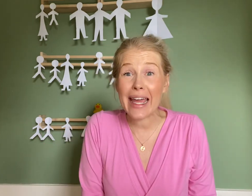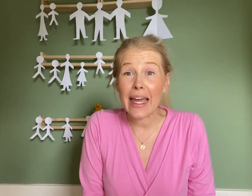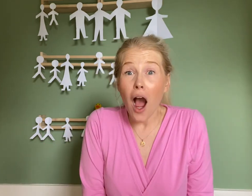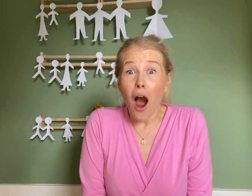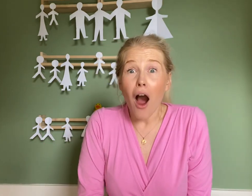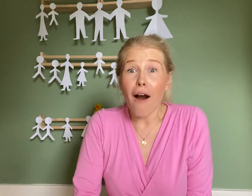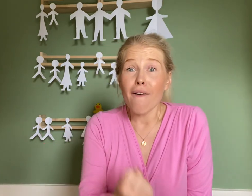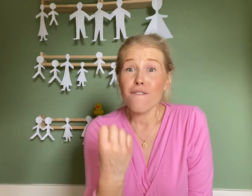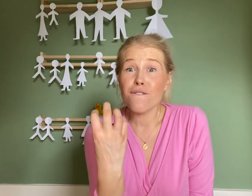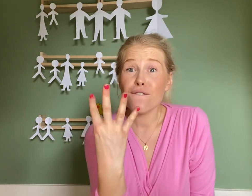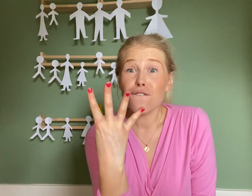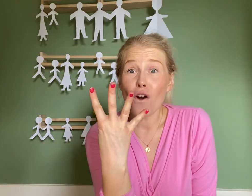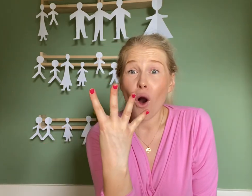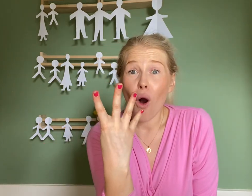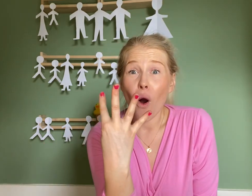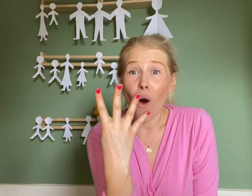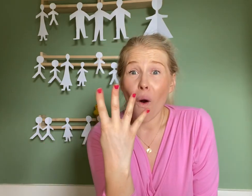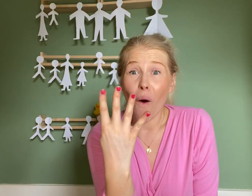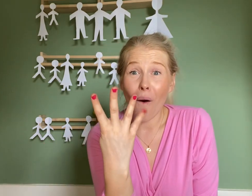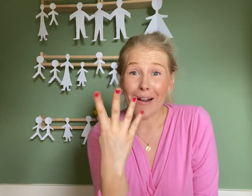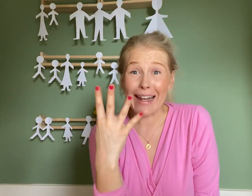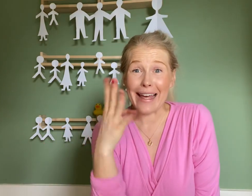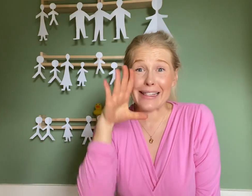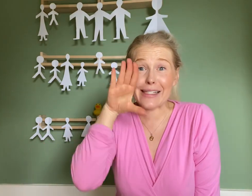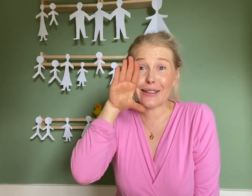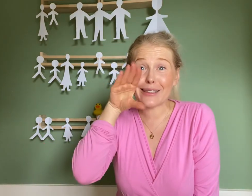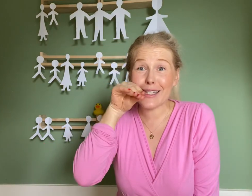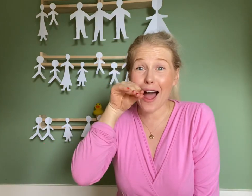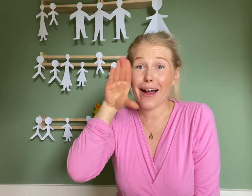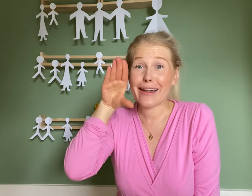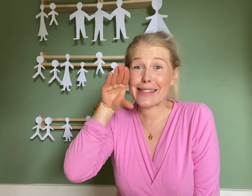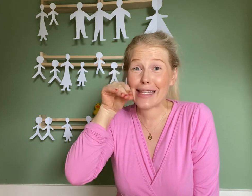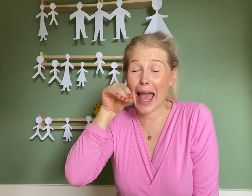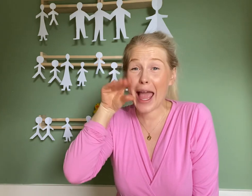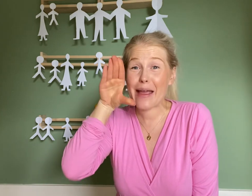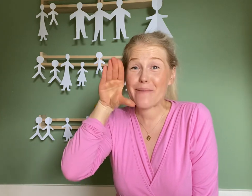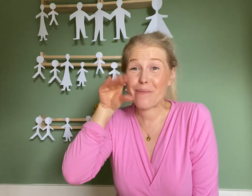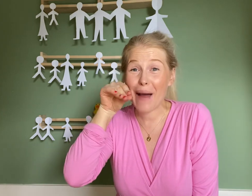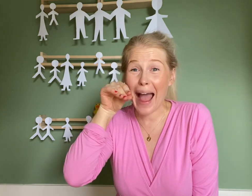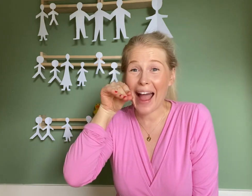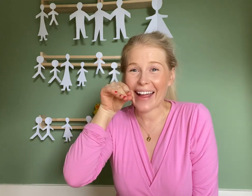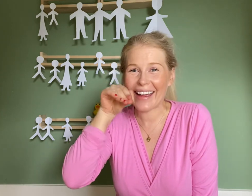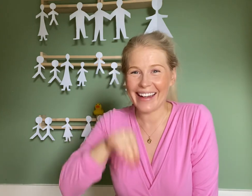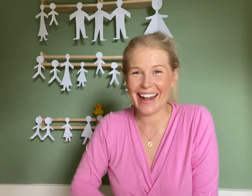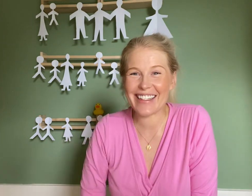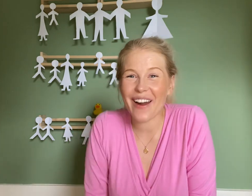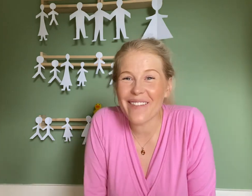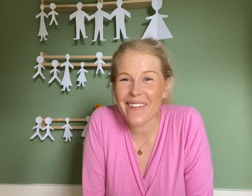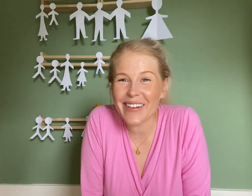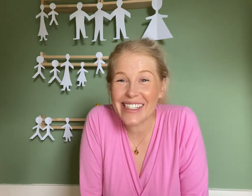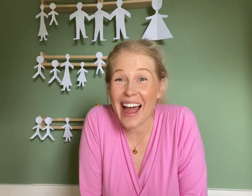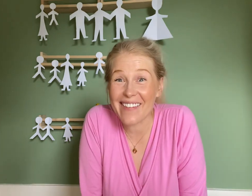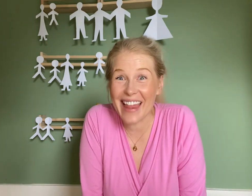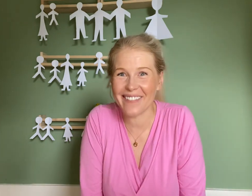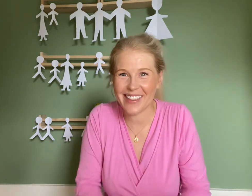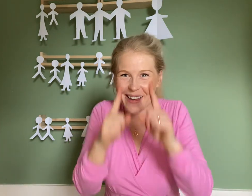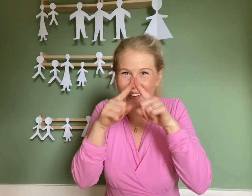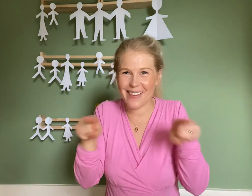four little ducks came back. Let's try it one more time and then we'll do it with the